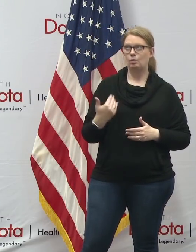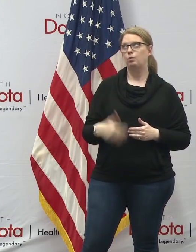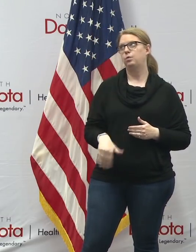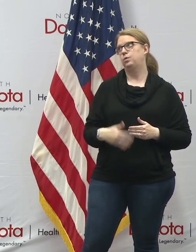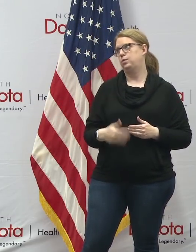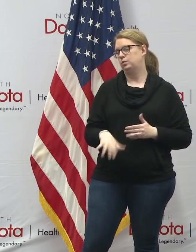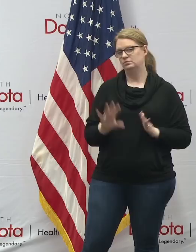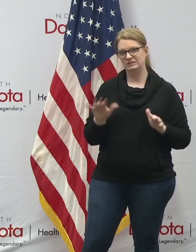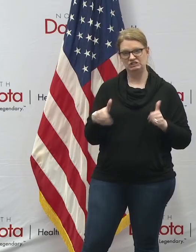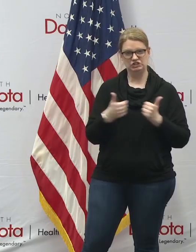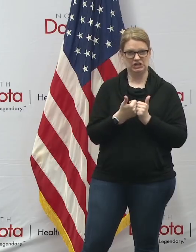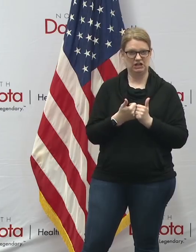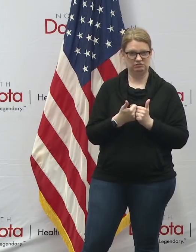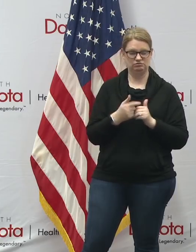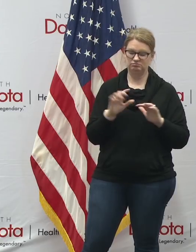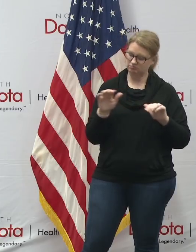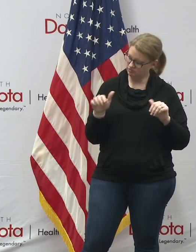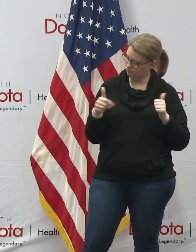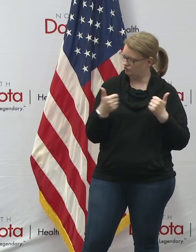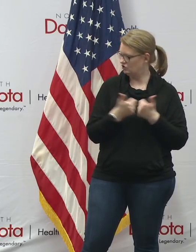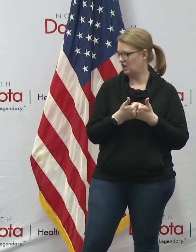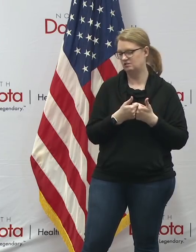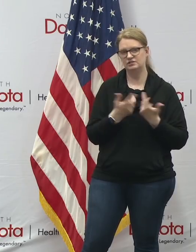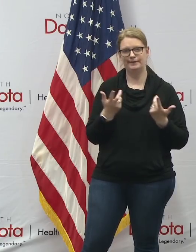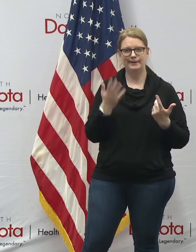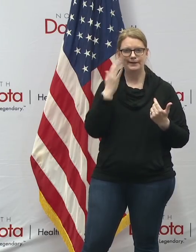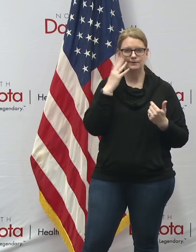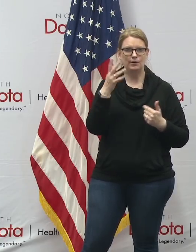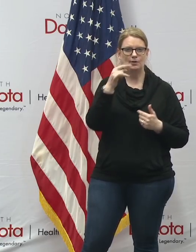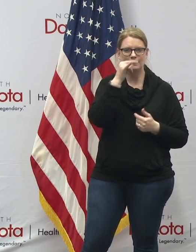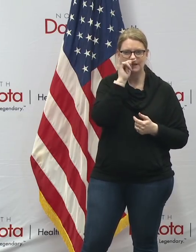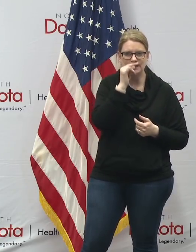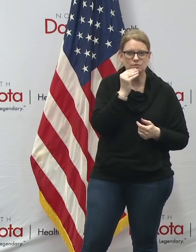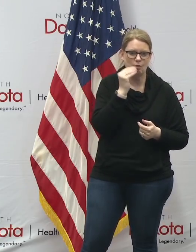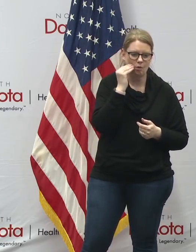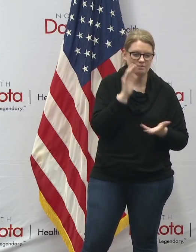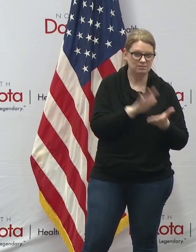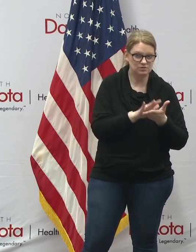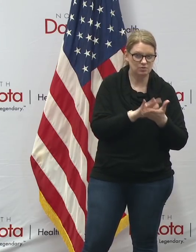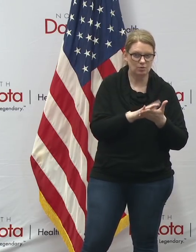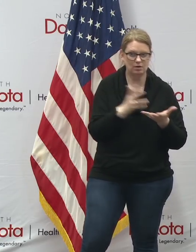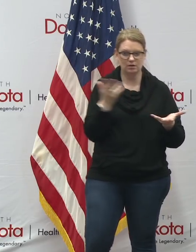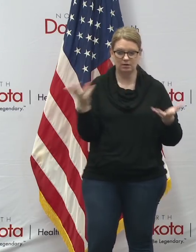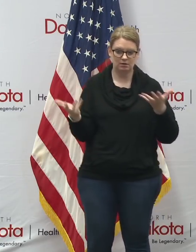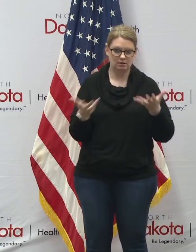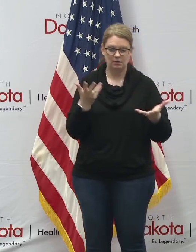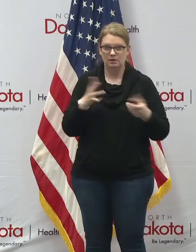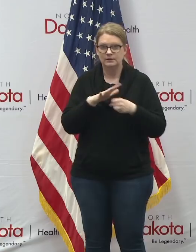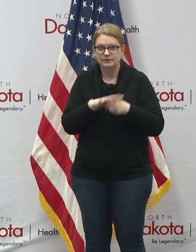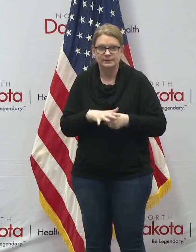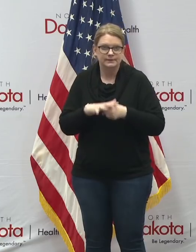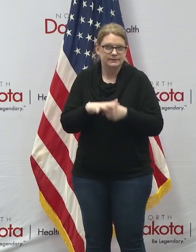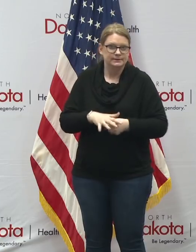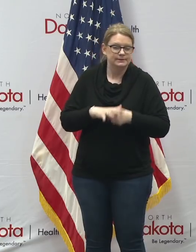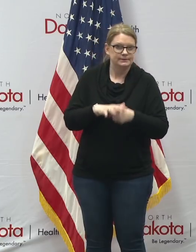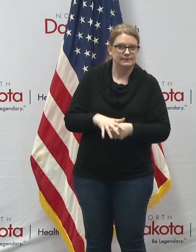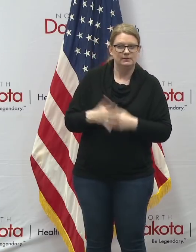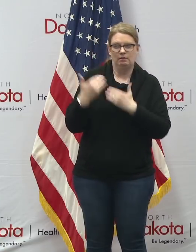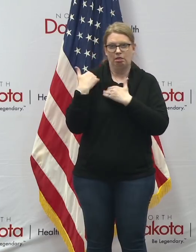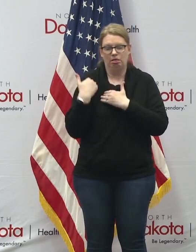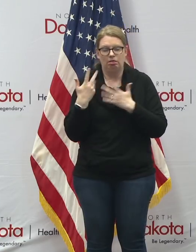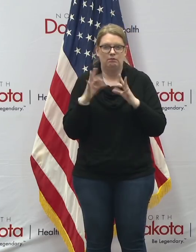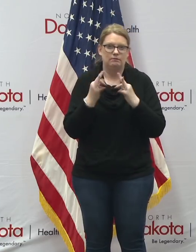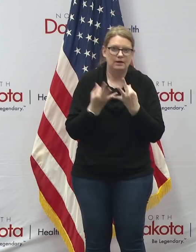parenting right now with kids home from school and and all the pressures that are coming on families but